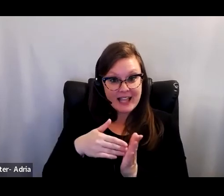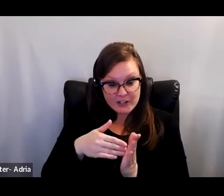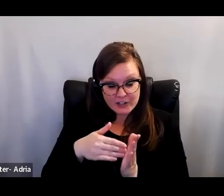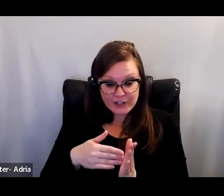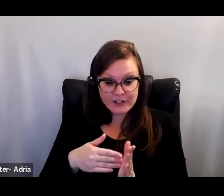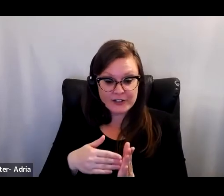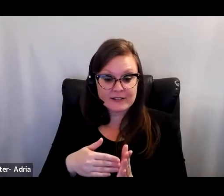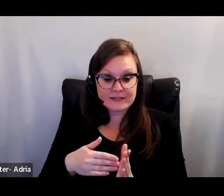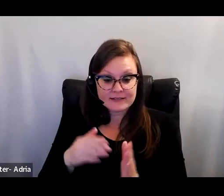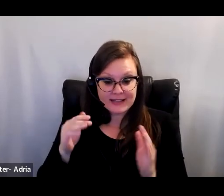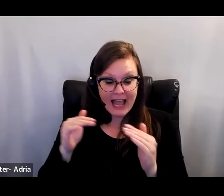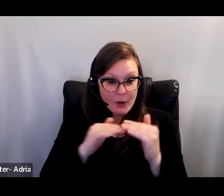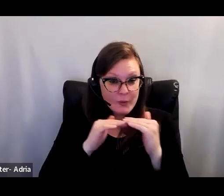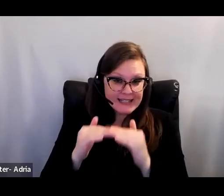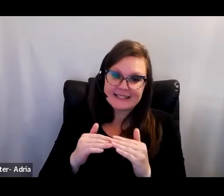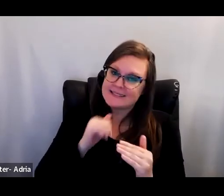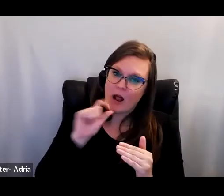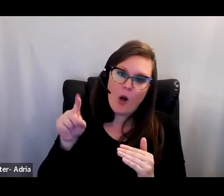subdiscipline.